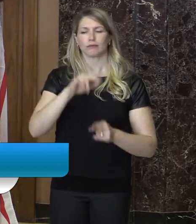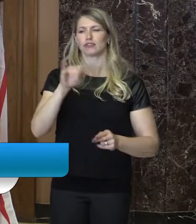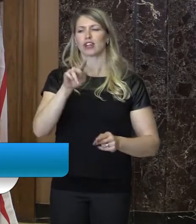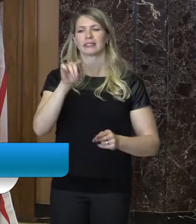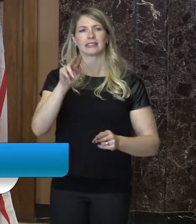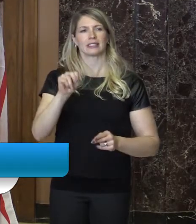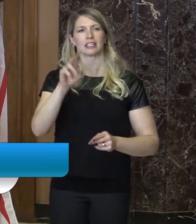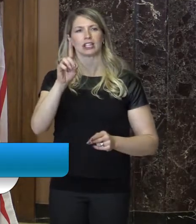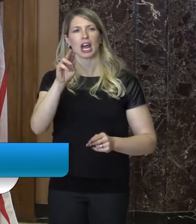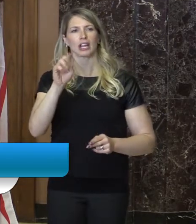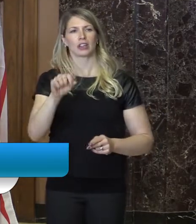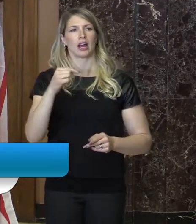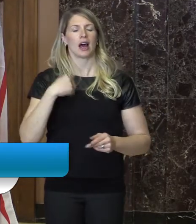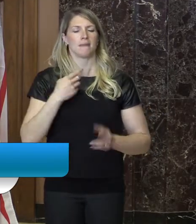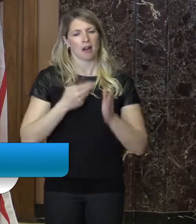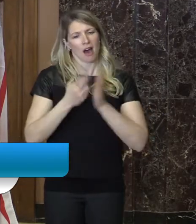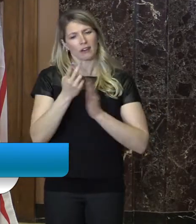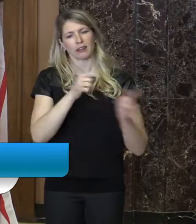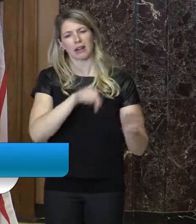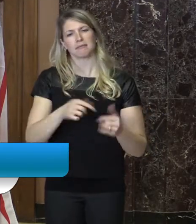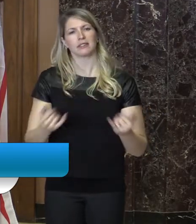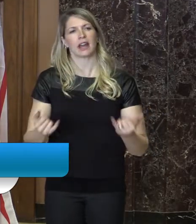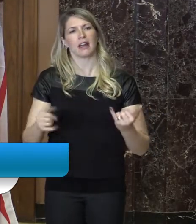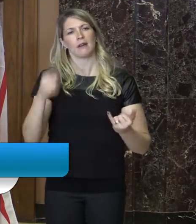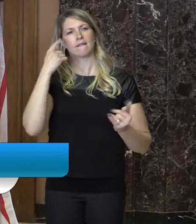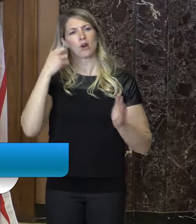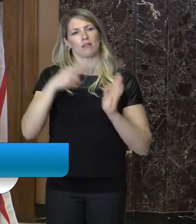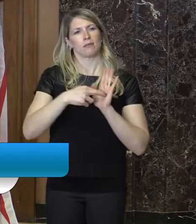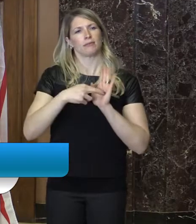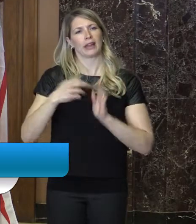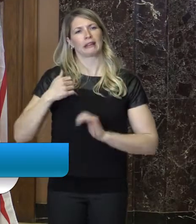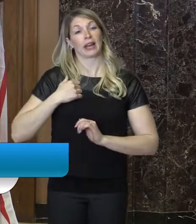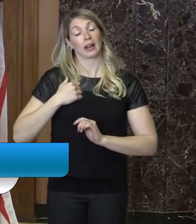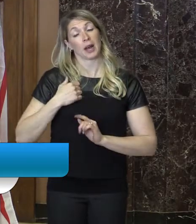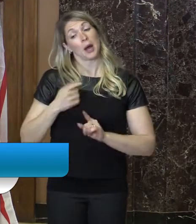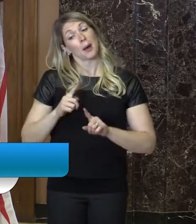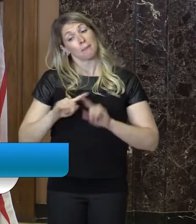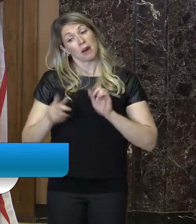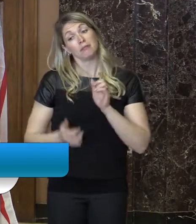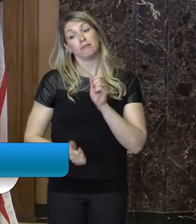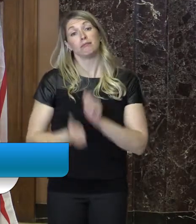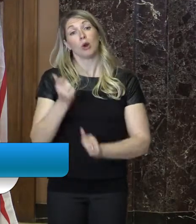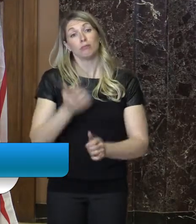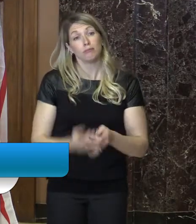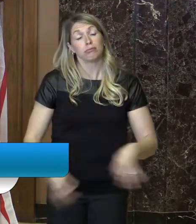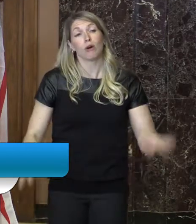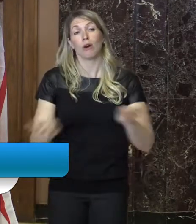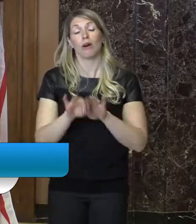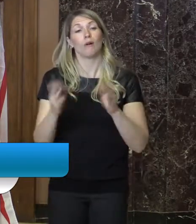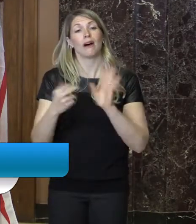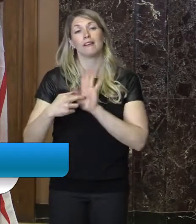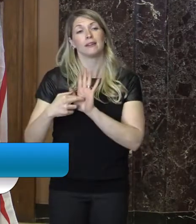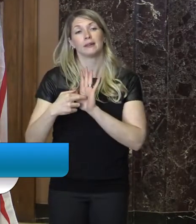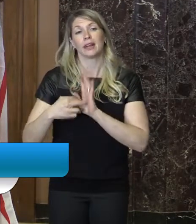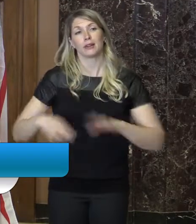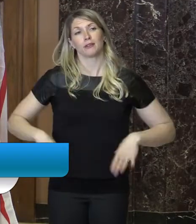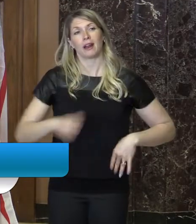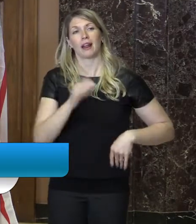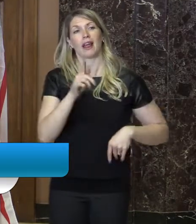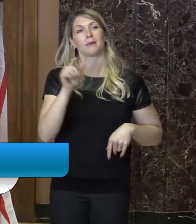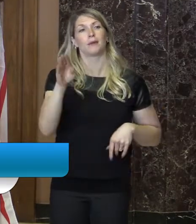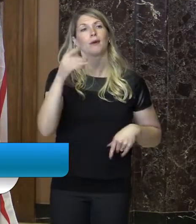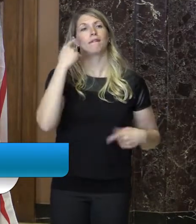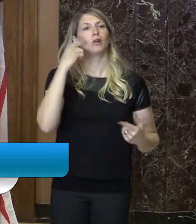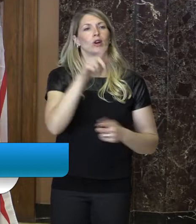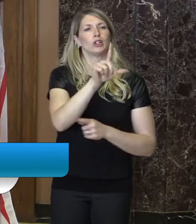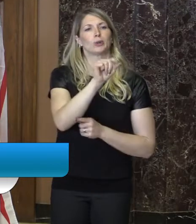be here today after representing Canada and most importantly representing our province of Newfoundland and Labrador also proudly at the 2017